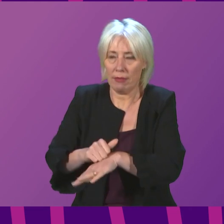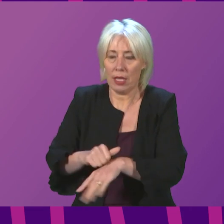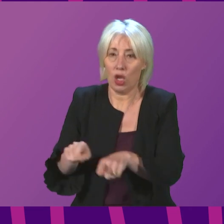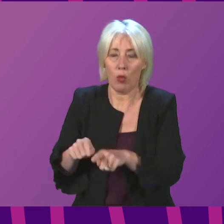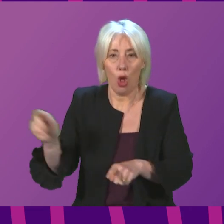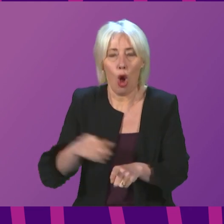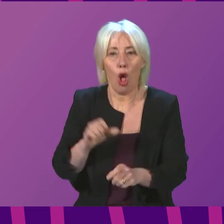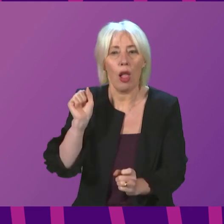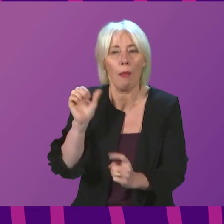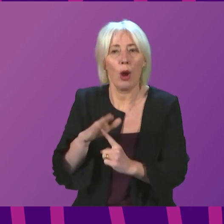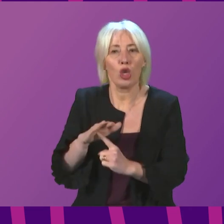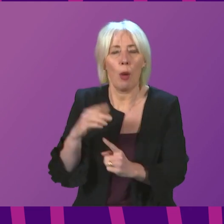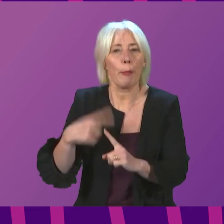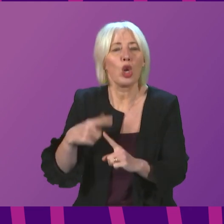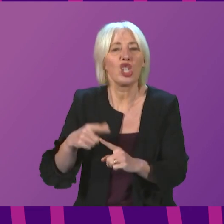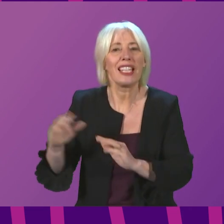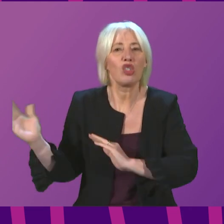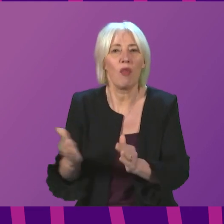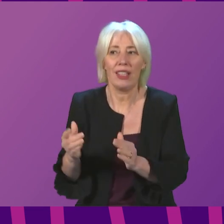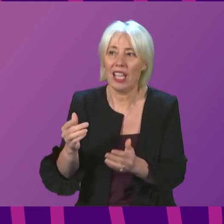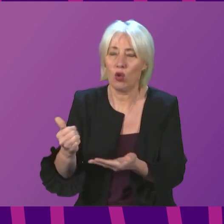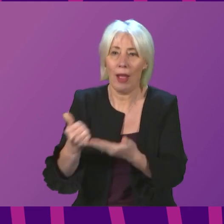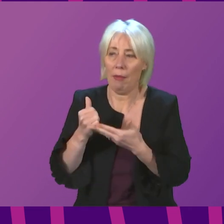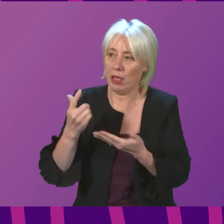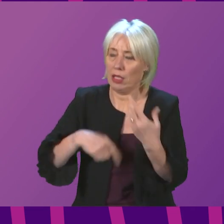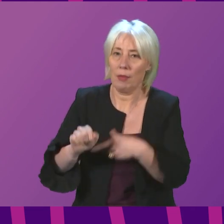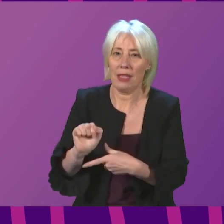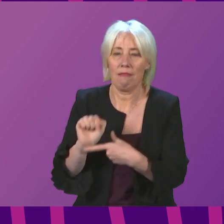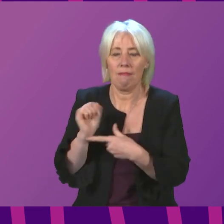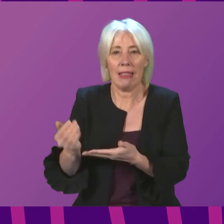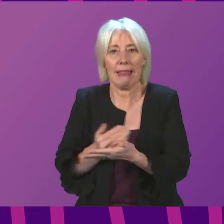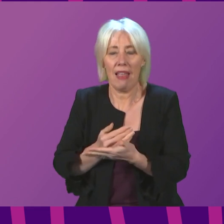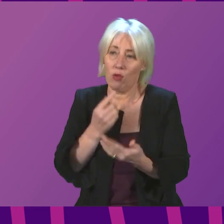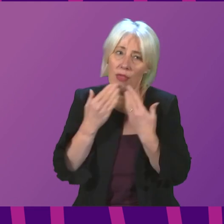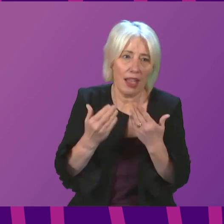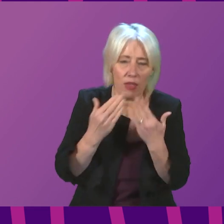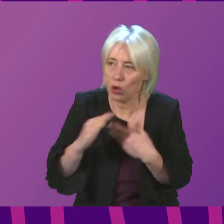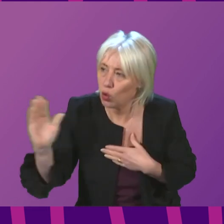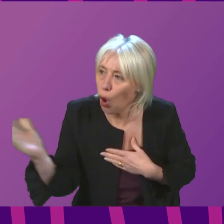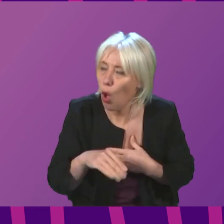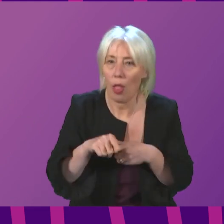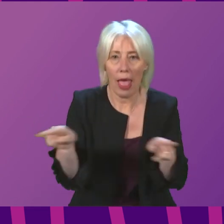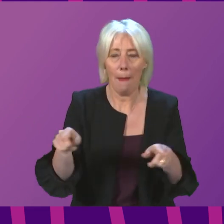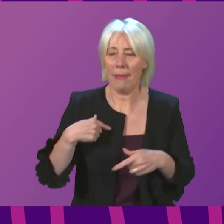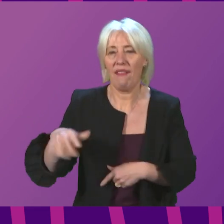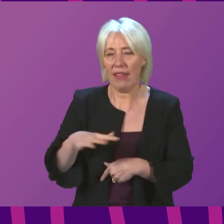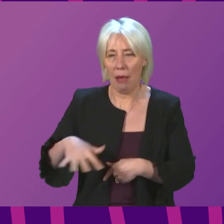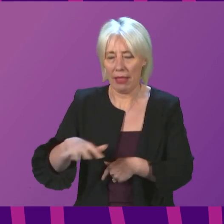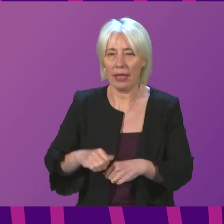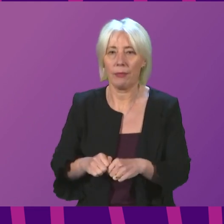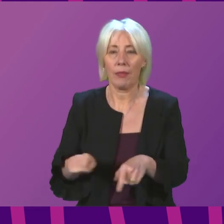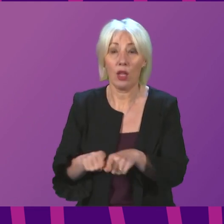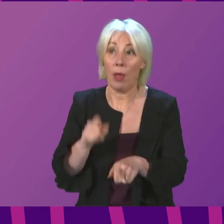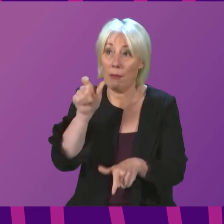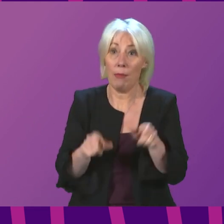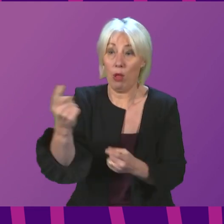have worked tirelessly to keep us all safe and secure, so thank you to each and every one of them and, of course, their families. I also want thank all those who have